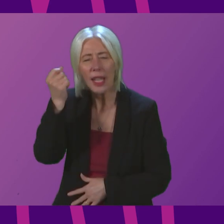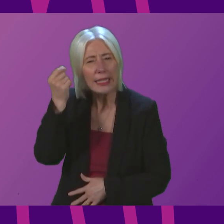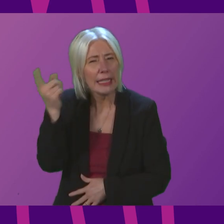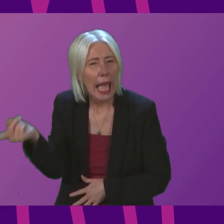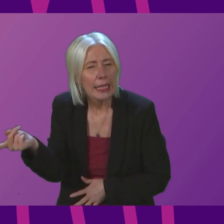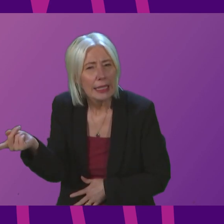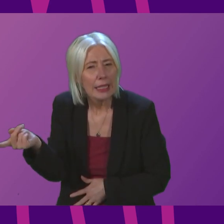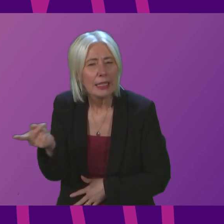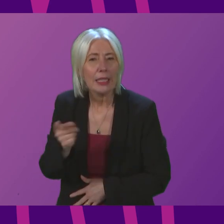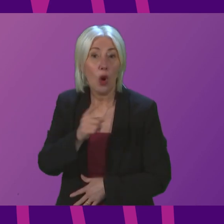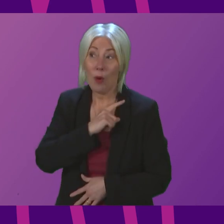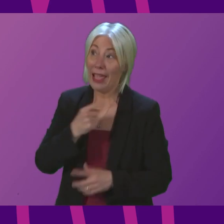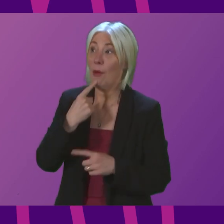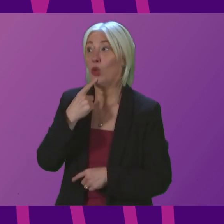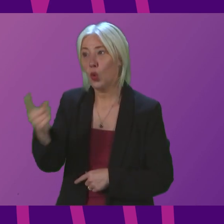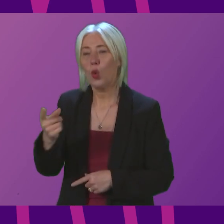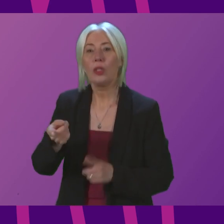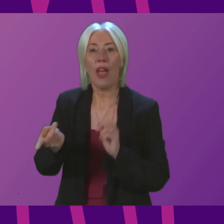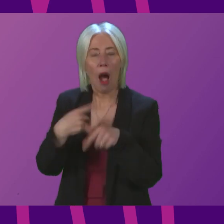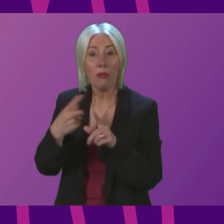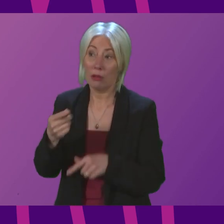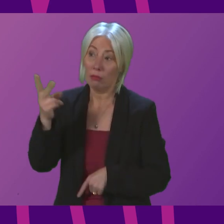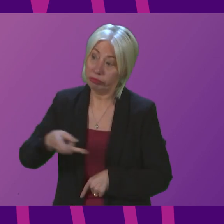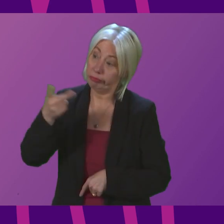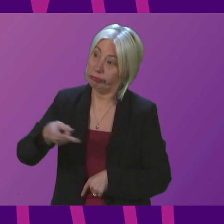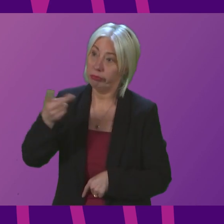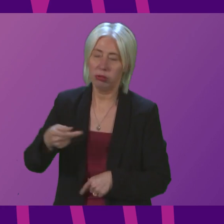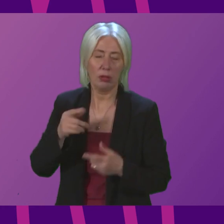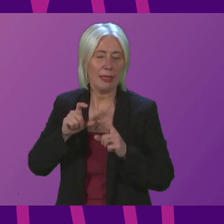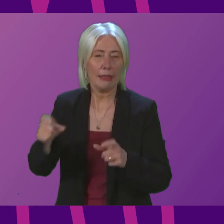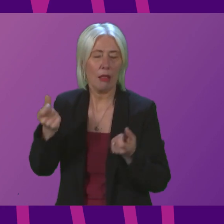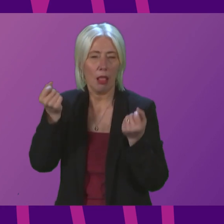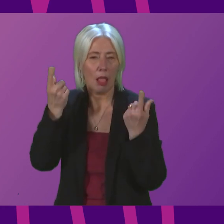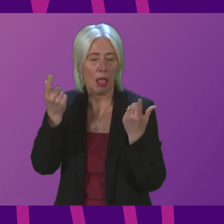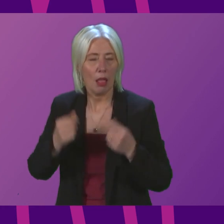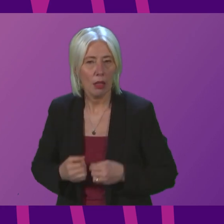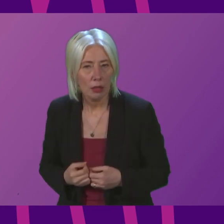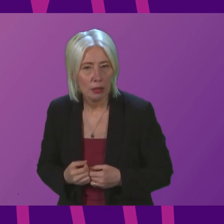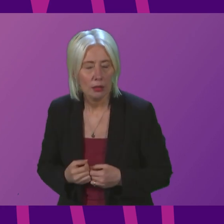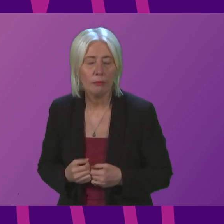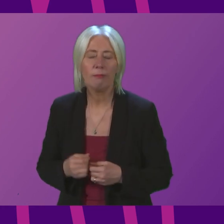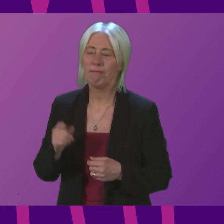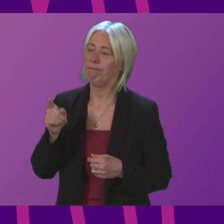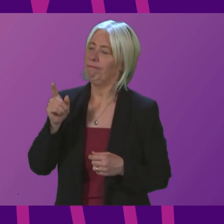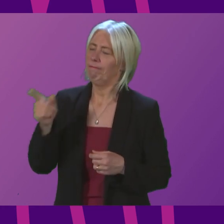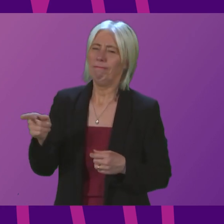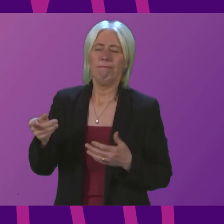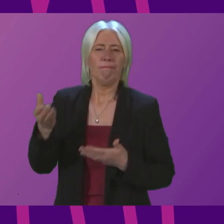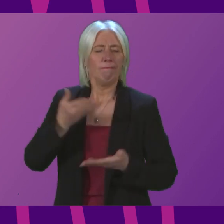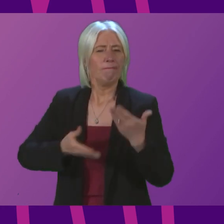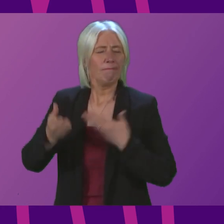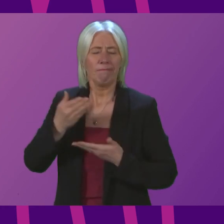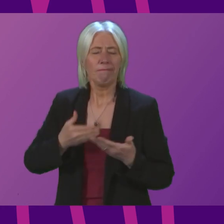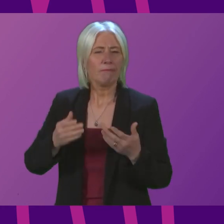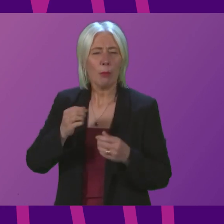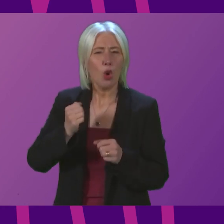Because he's been given that answer on countless occasions. And as for his points about the Government